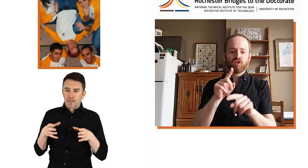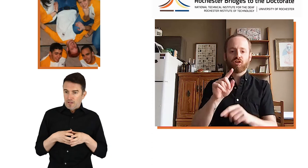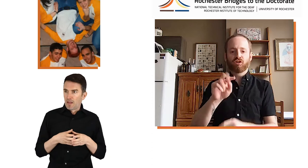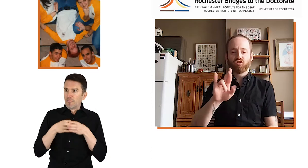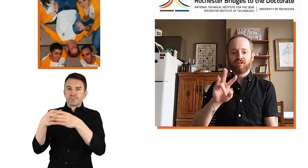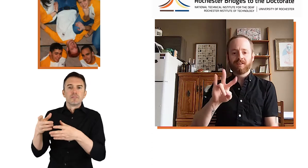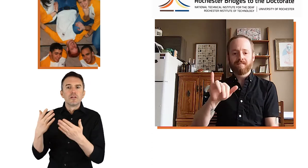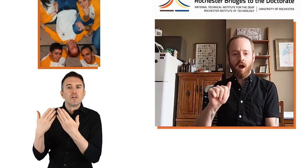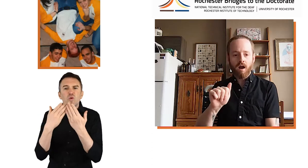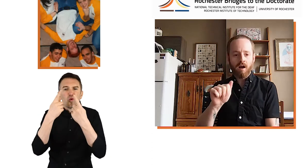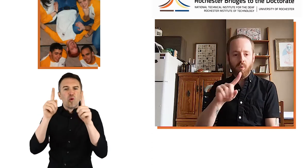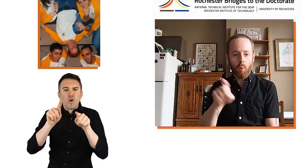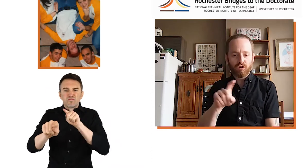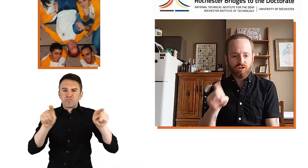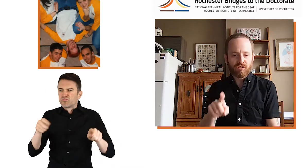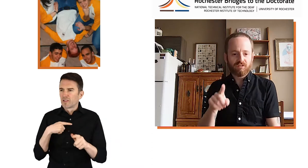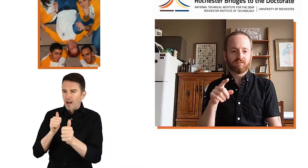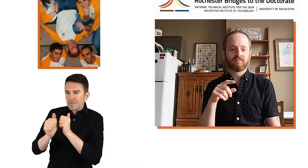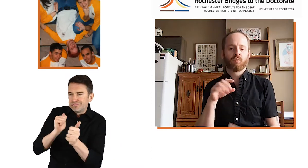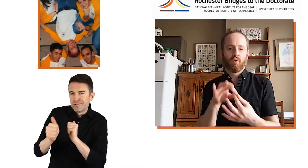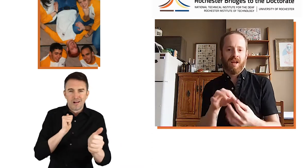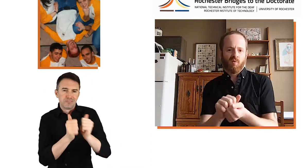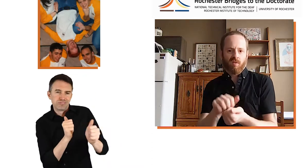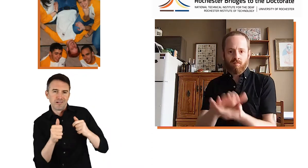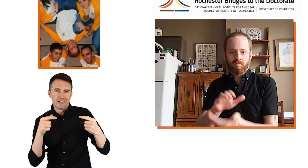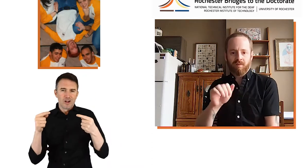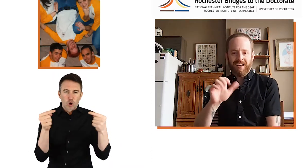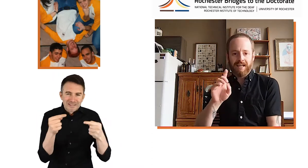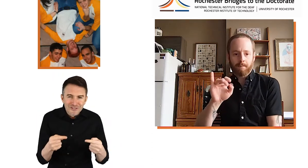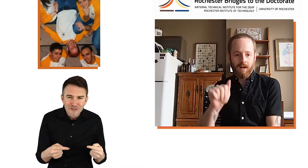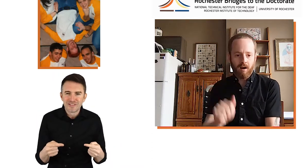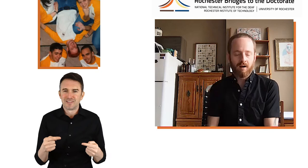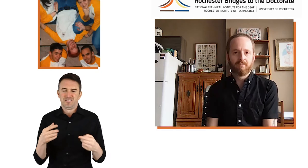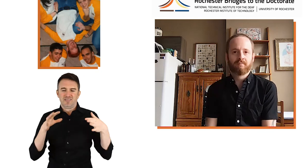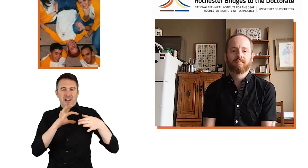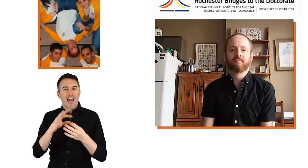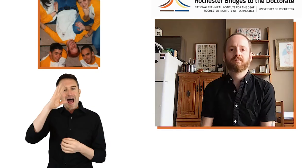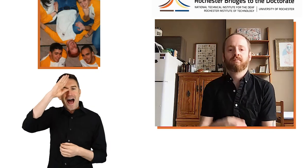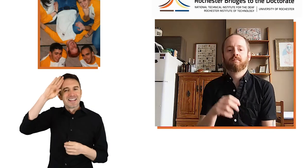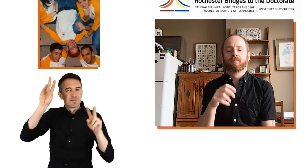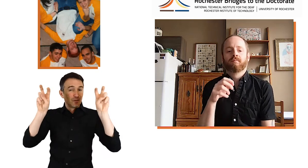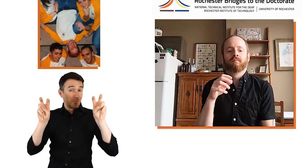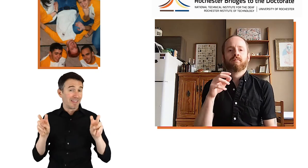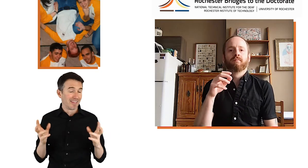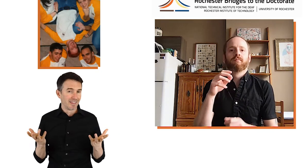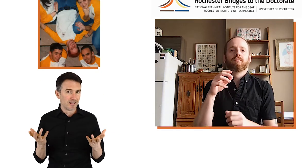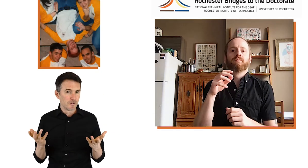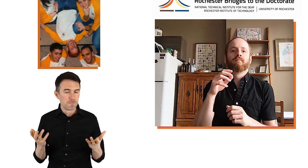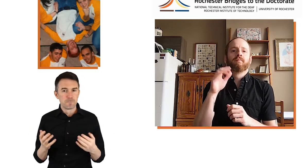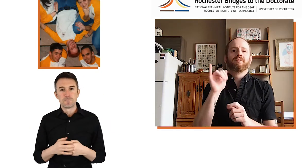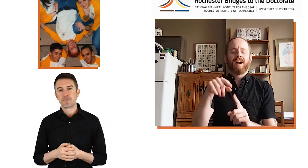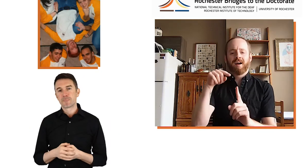various competitions. And it was trivia questions related to academia that we would answer for these